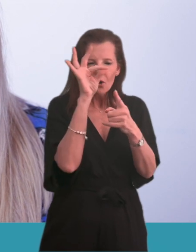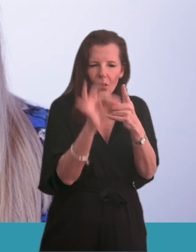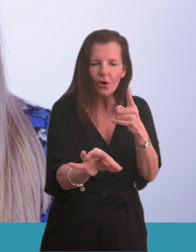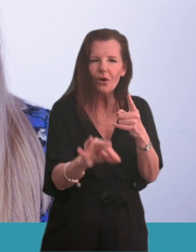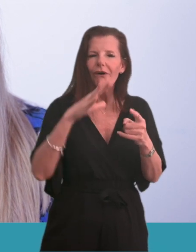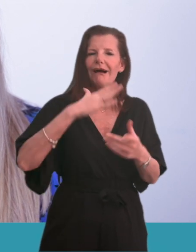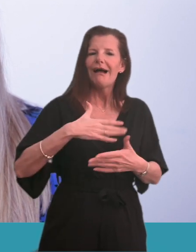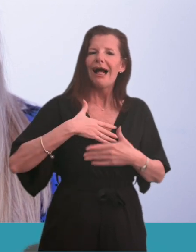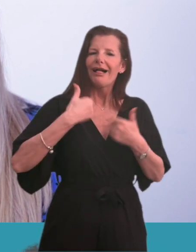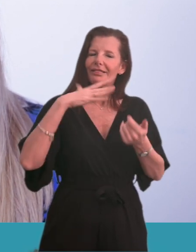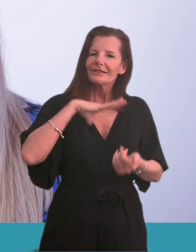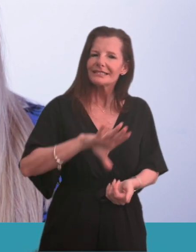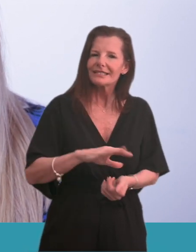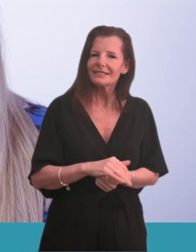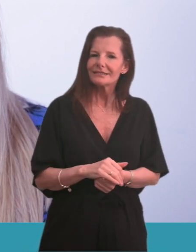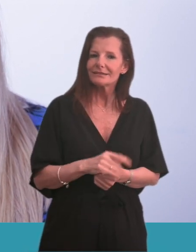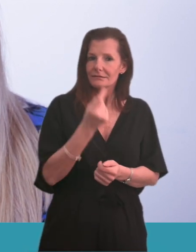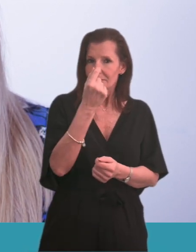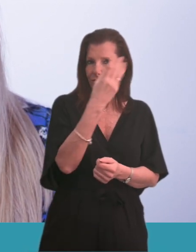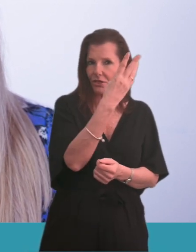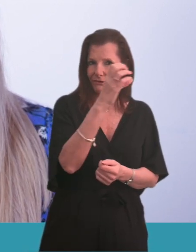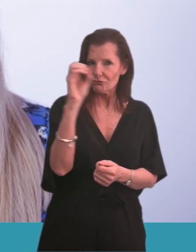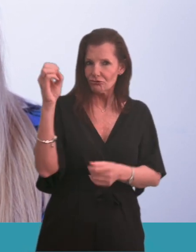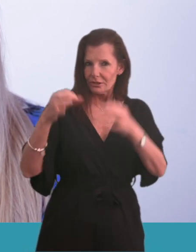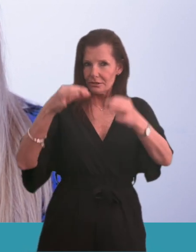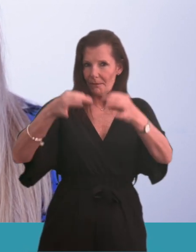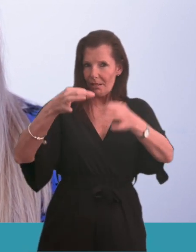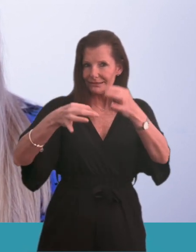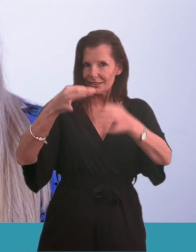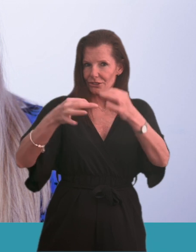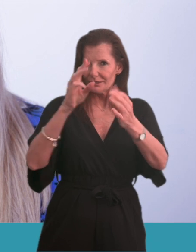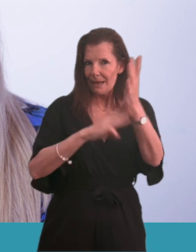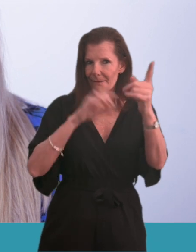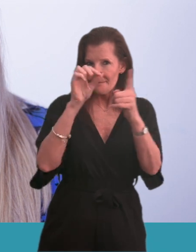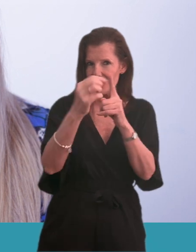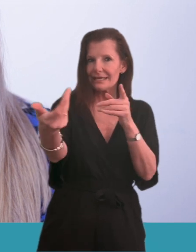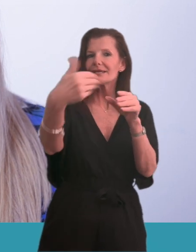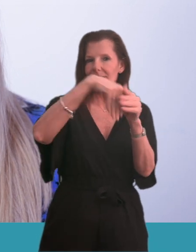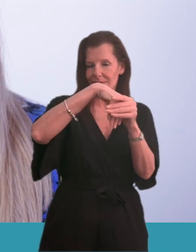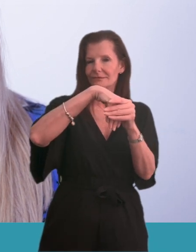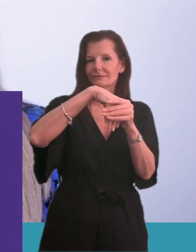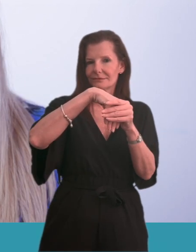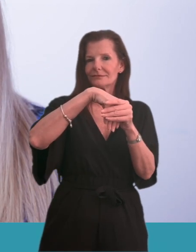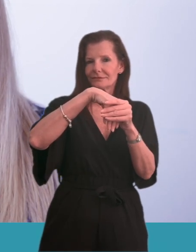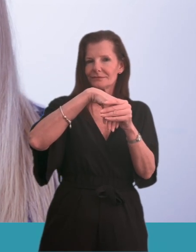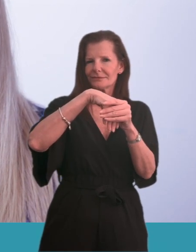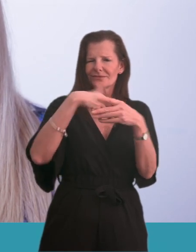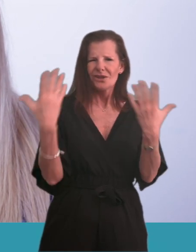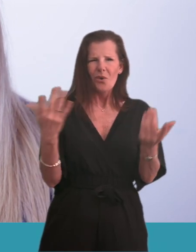conditions. Almost 300 were with local politicians and MPs. Why are we talking about